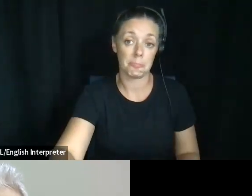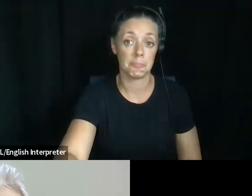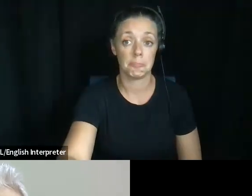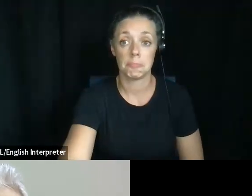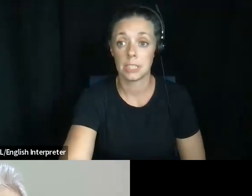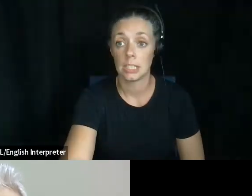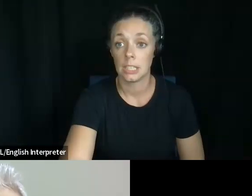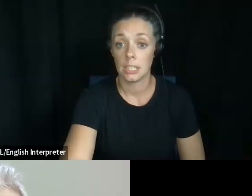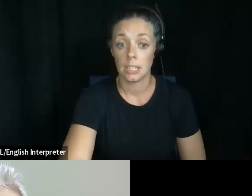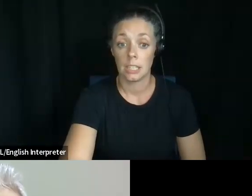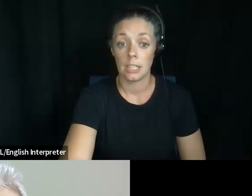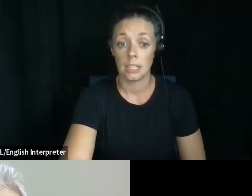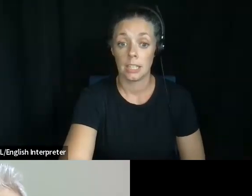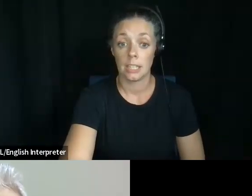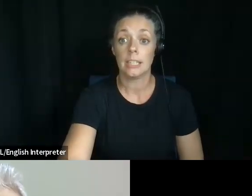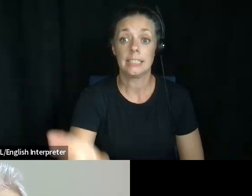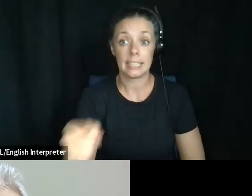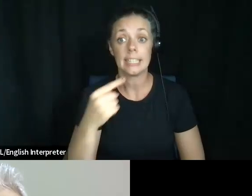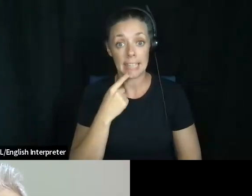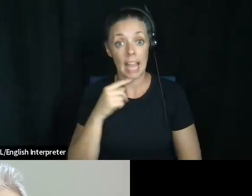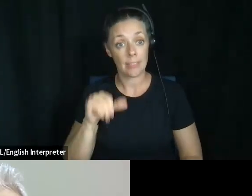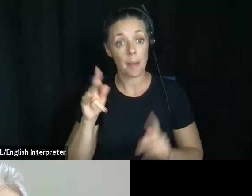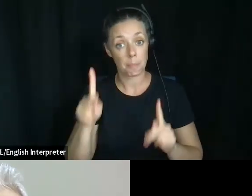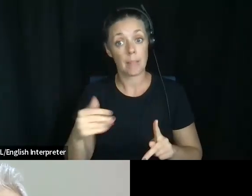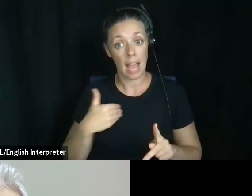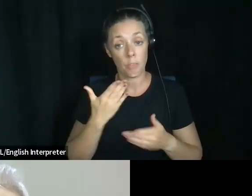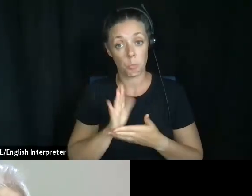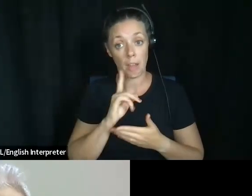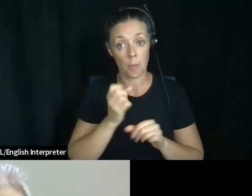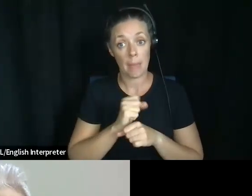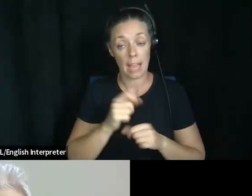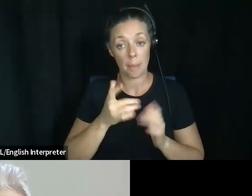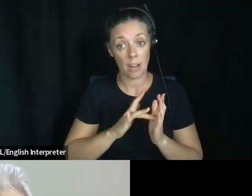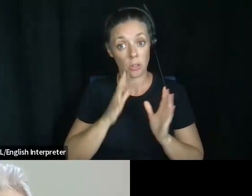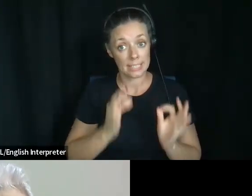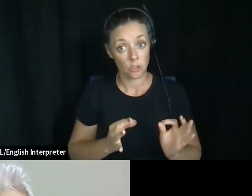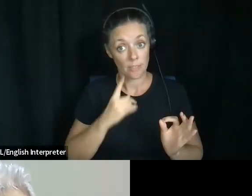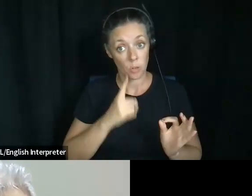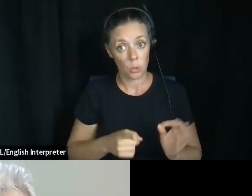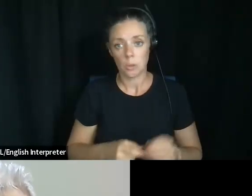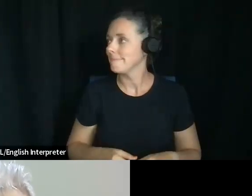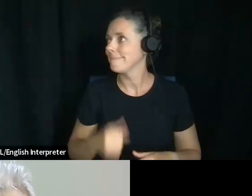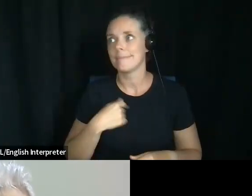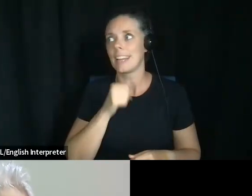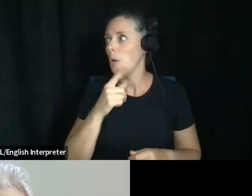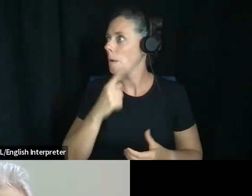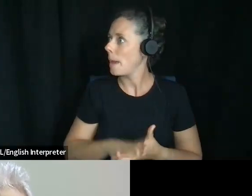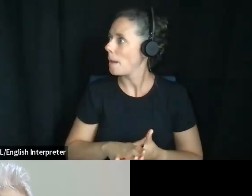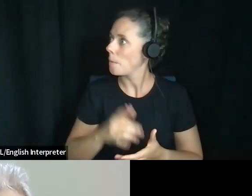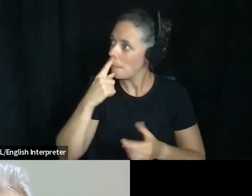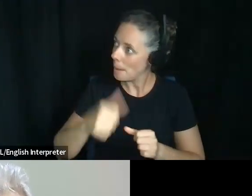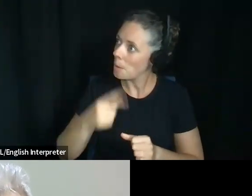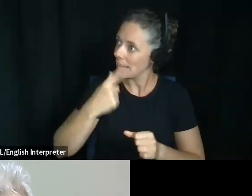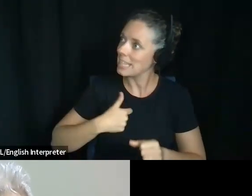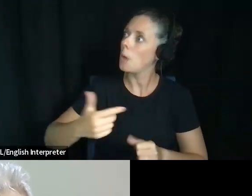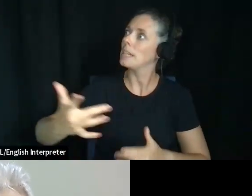you know, did it say on there that that person had the right to make medical decisions for you? I don't remember cause I was really sick. Yeah. So